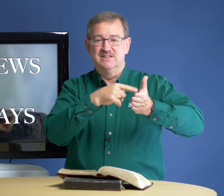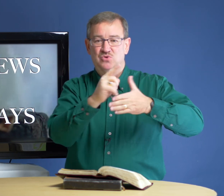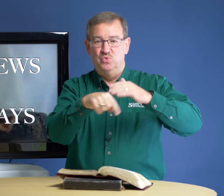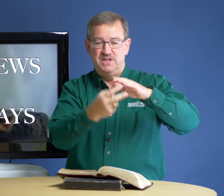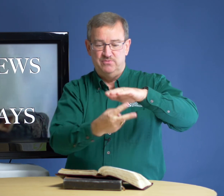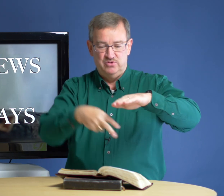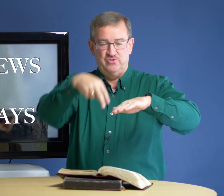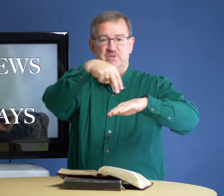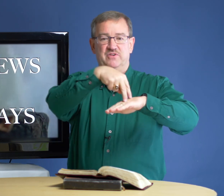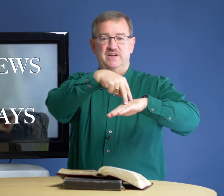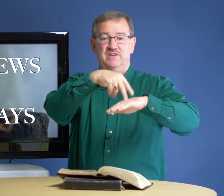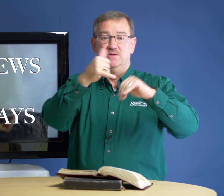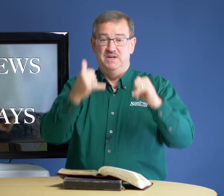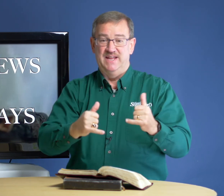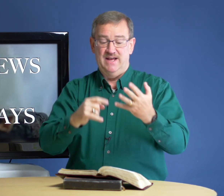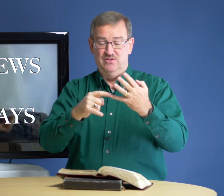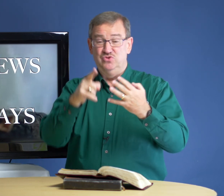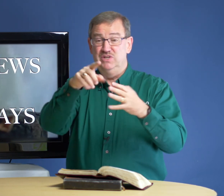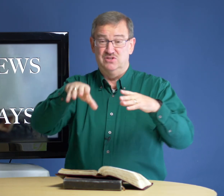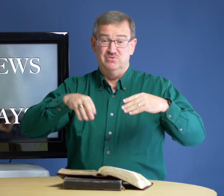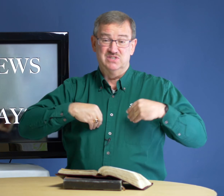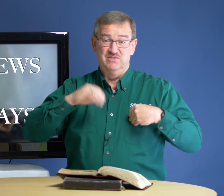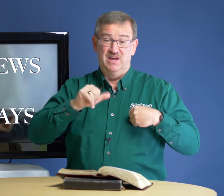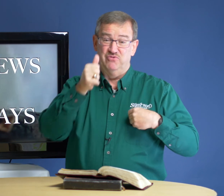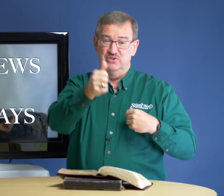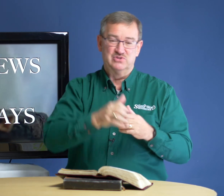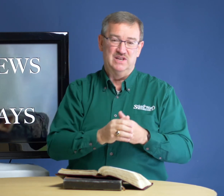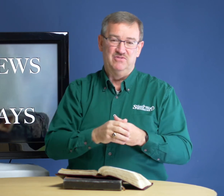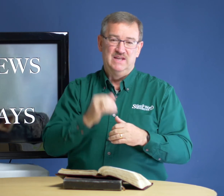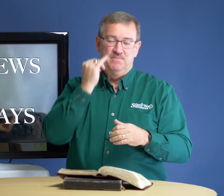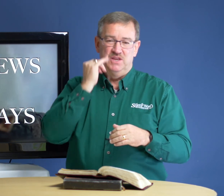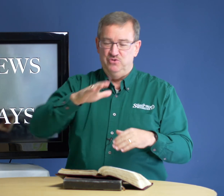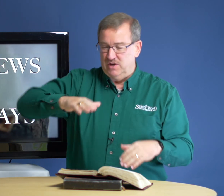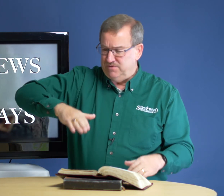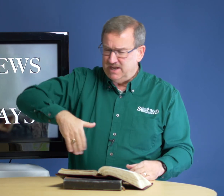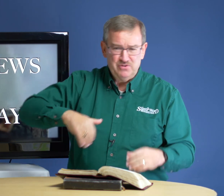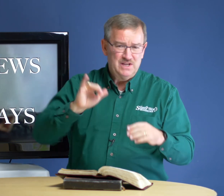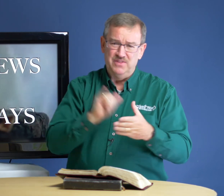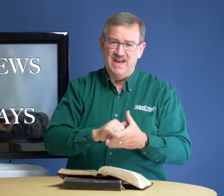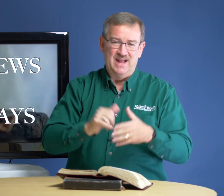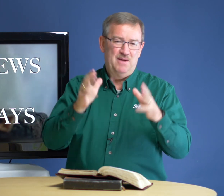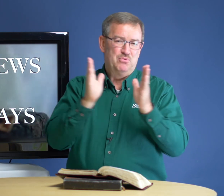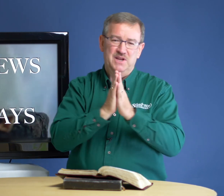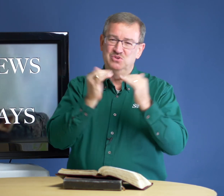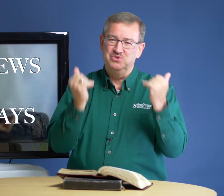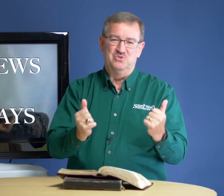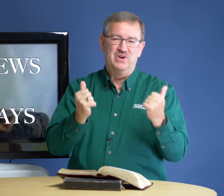when he rose from the grave. But now you need to receive that for yourself. If you have never done that, I'm praying you'll do it right